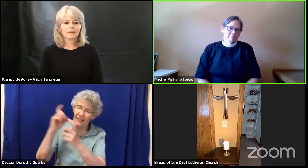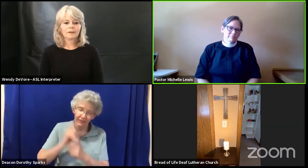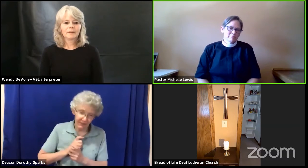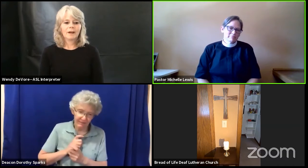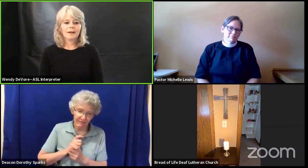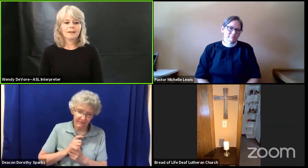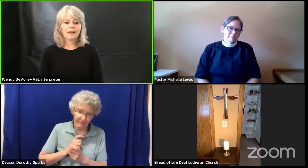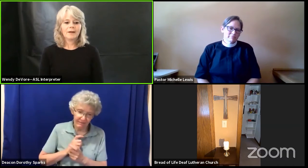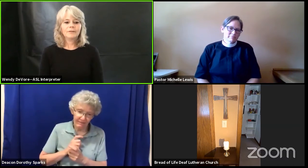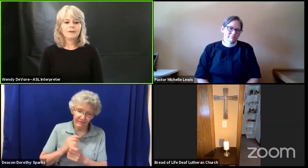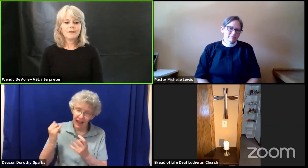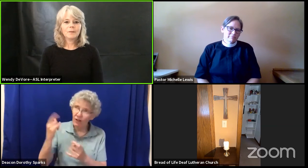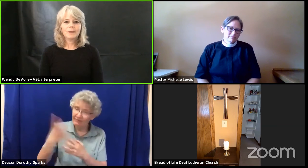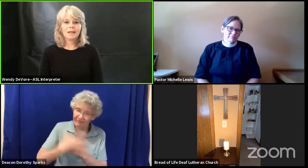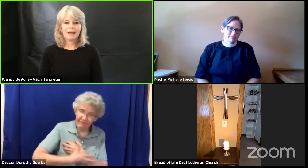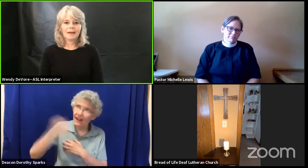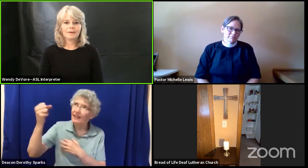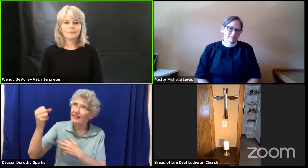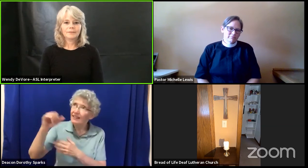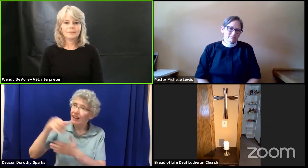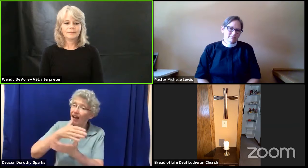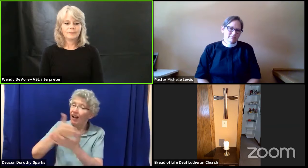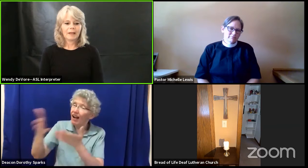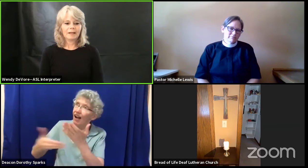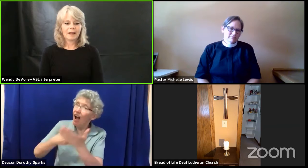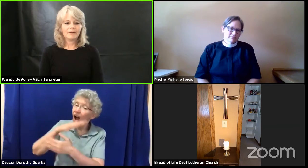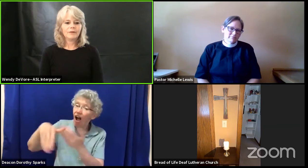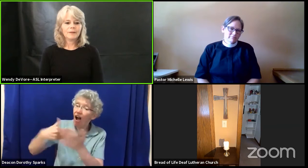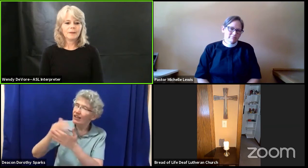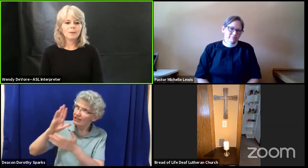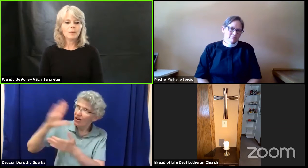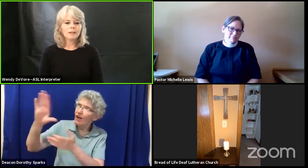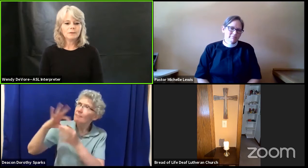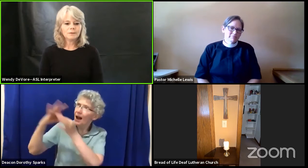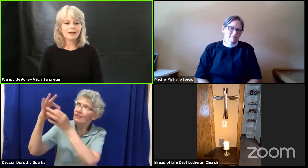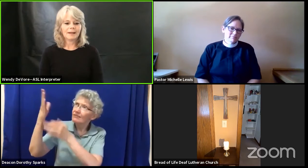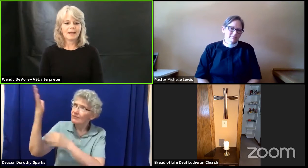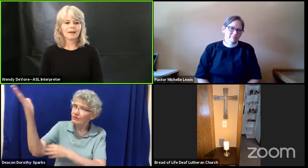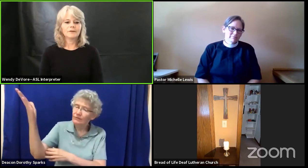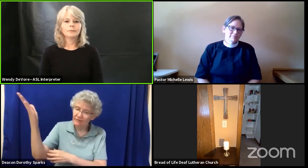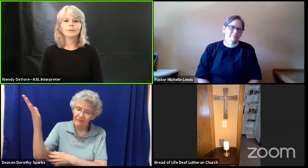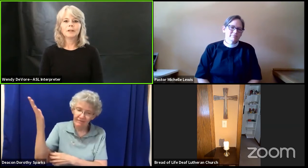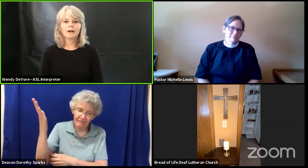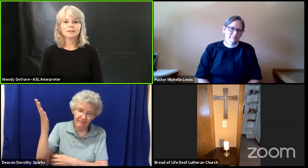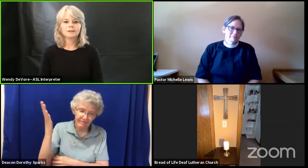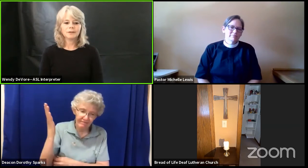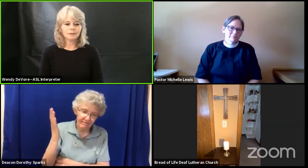God, everything we have and everything we do not have belongs to you.